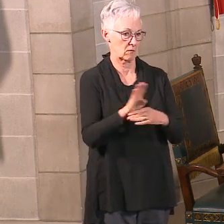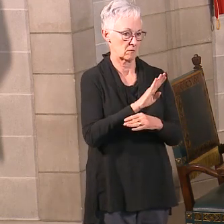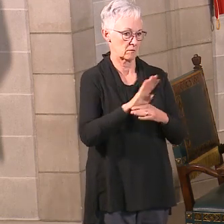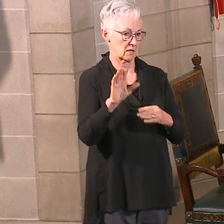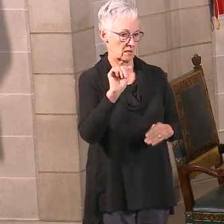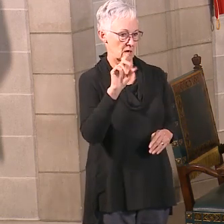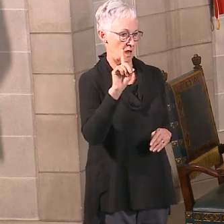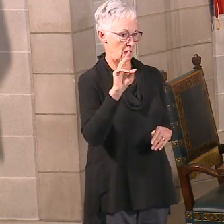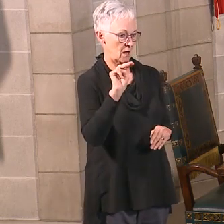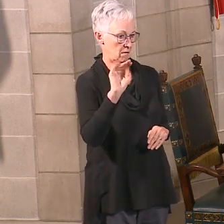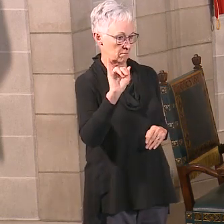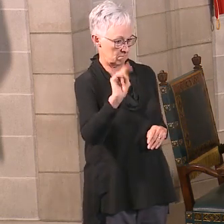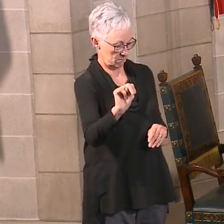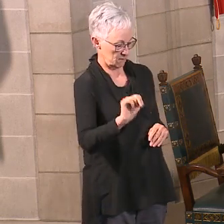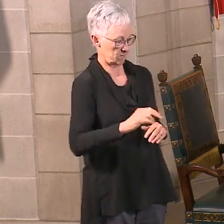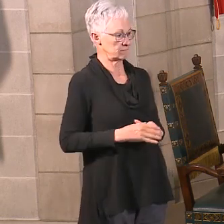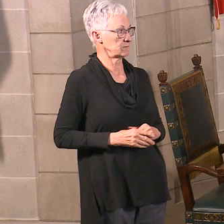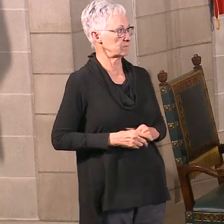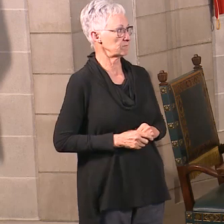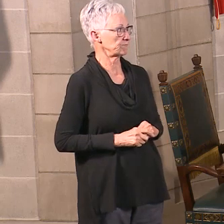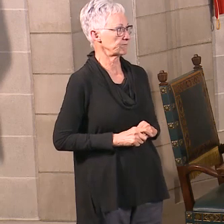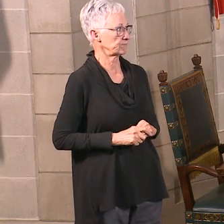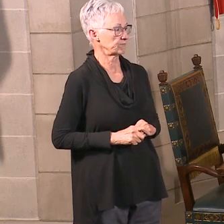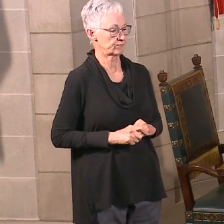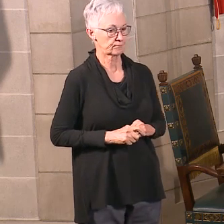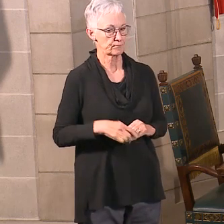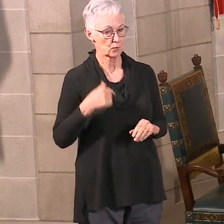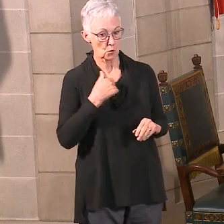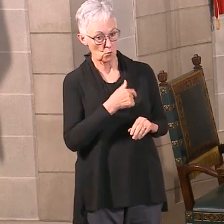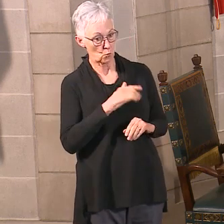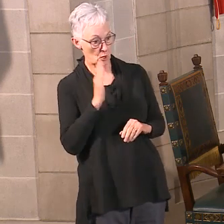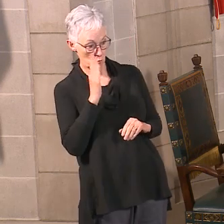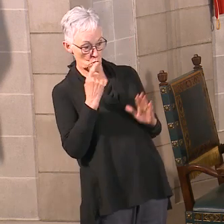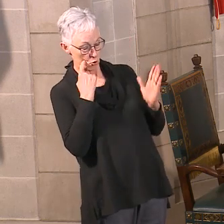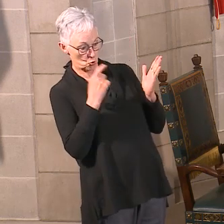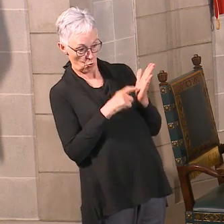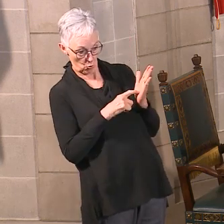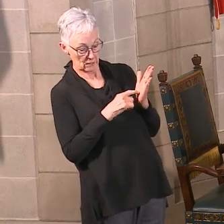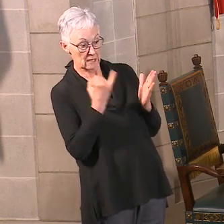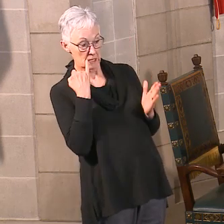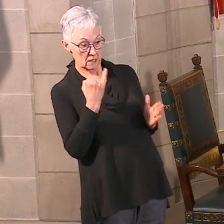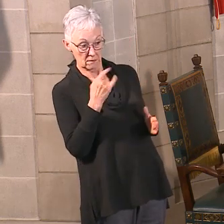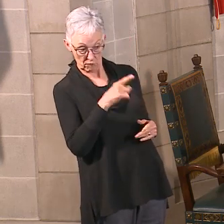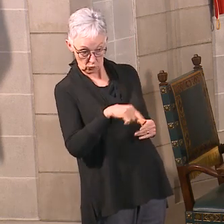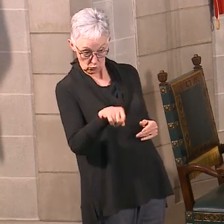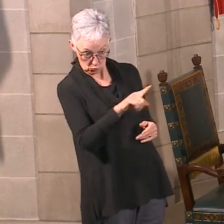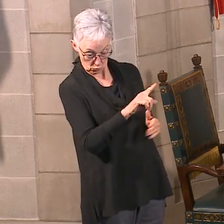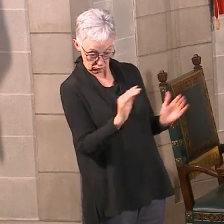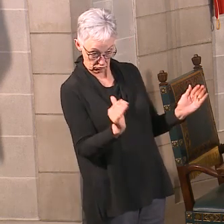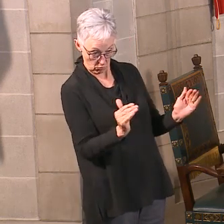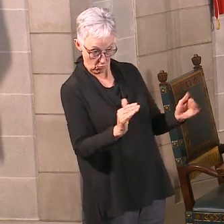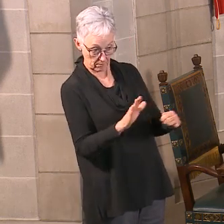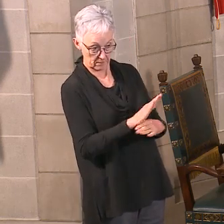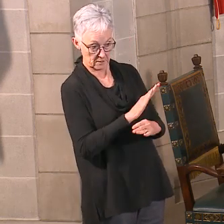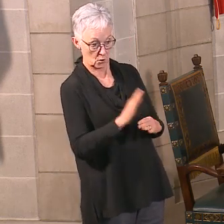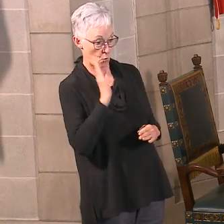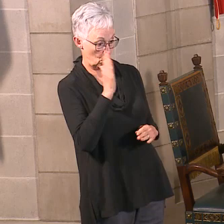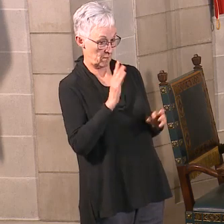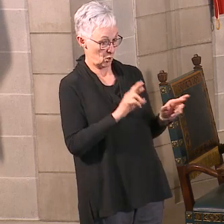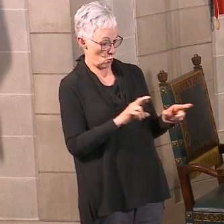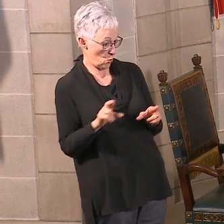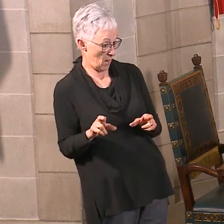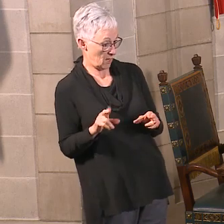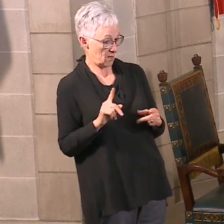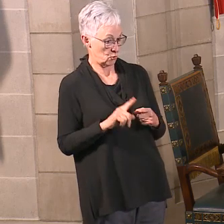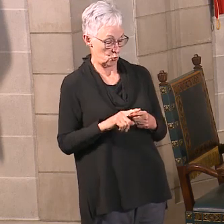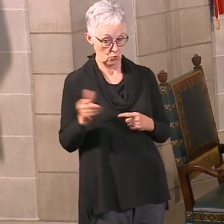part of what we're going to see is that those small businesses are going to be hiring back people to come back in, right? So now they've got